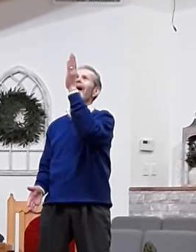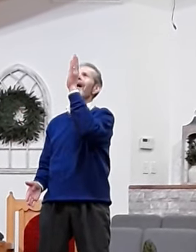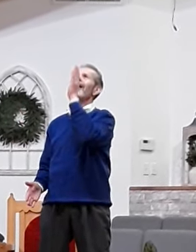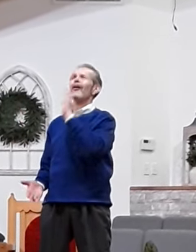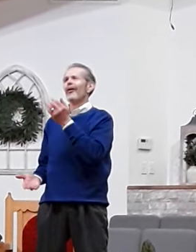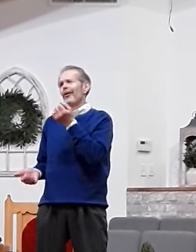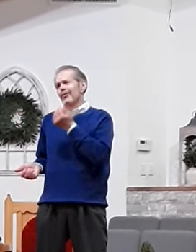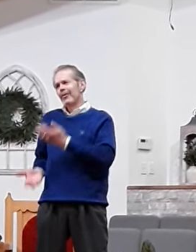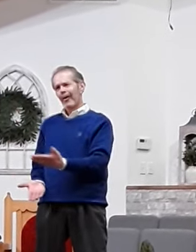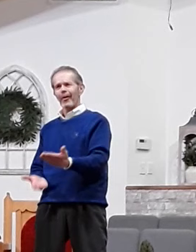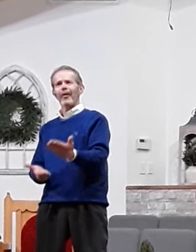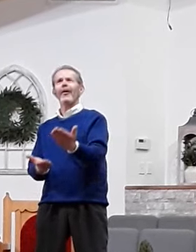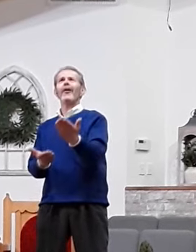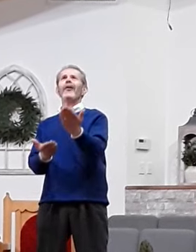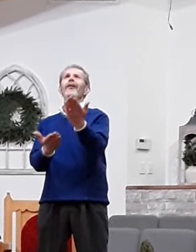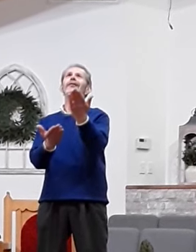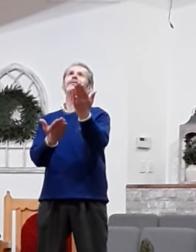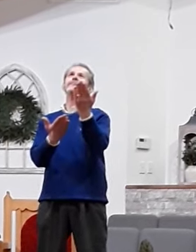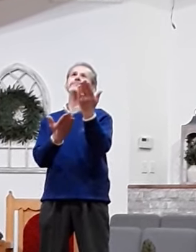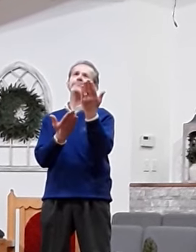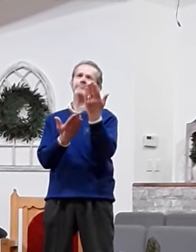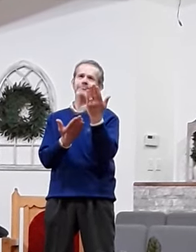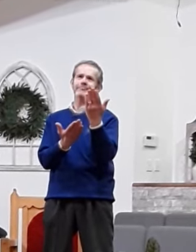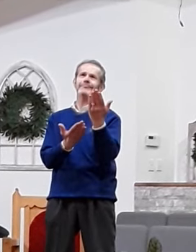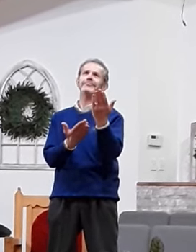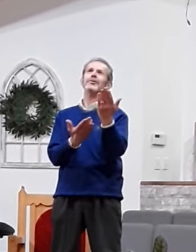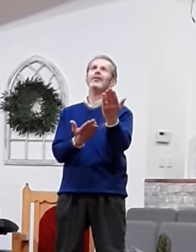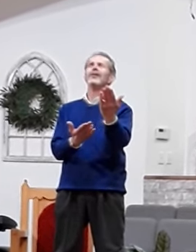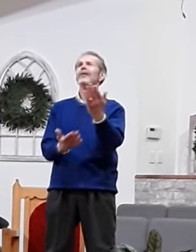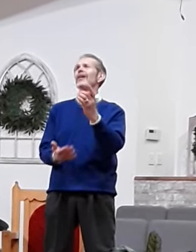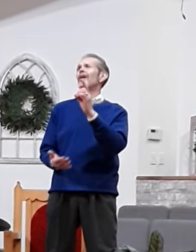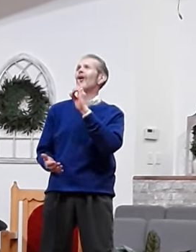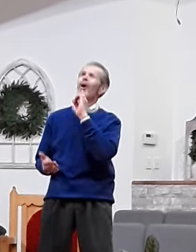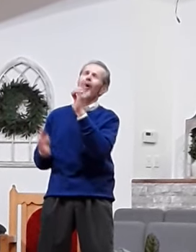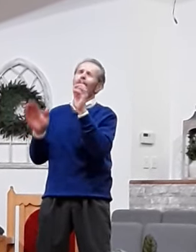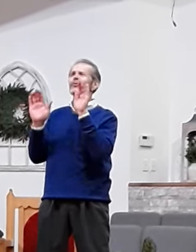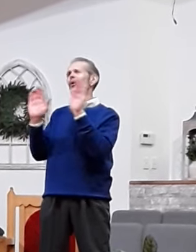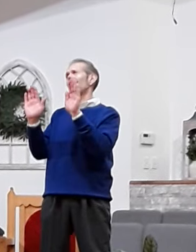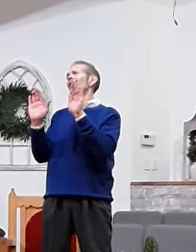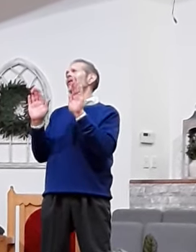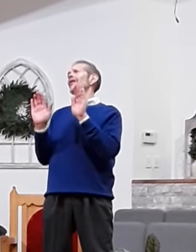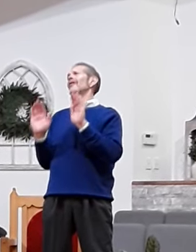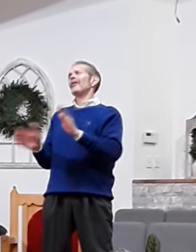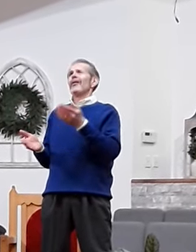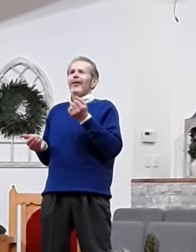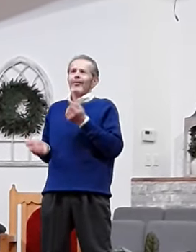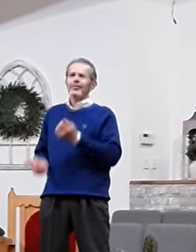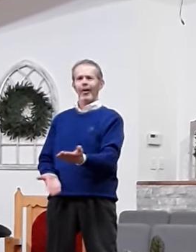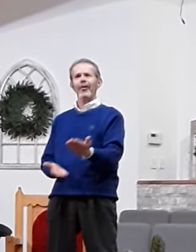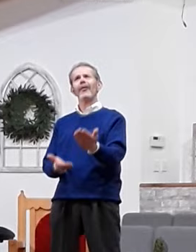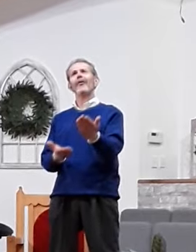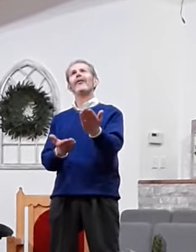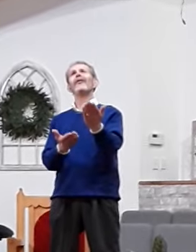to me, how great Thou art,